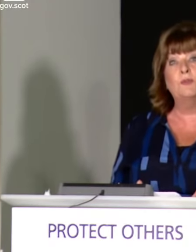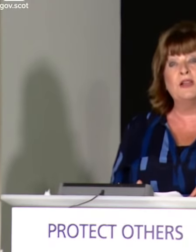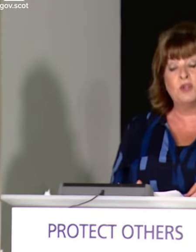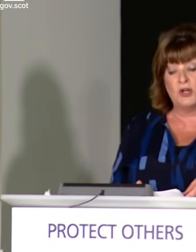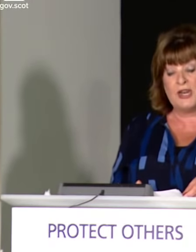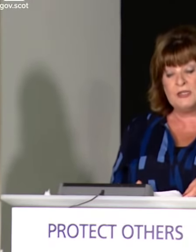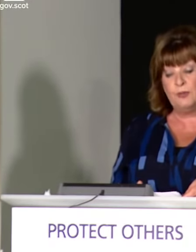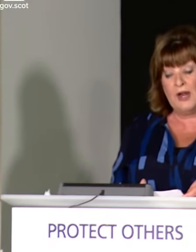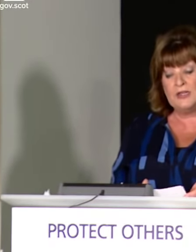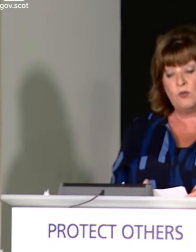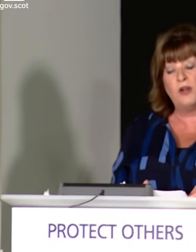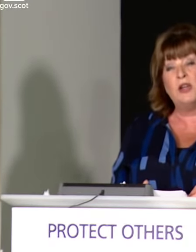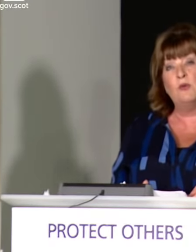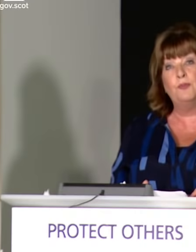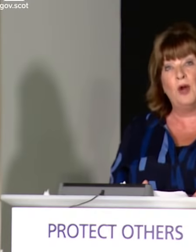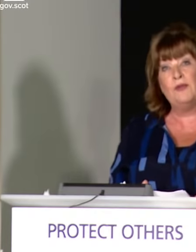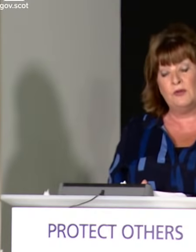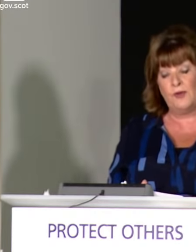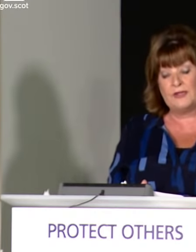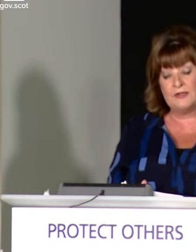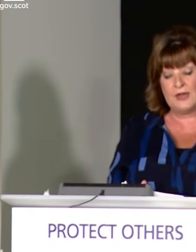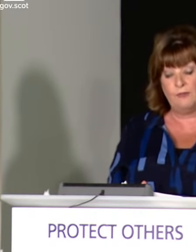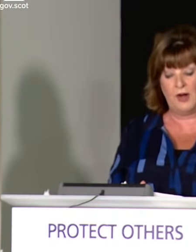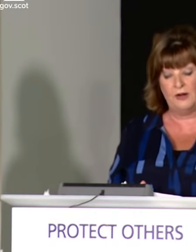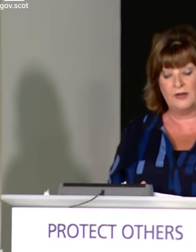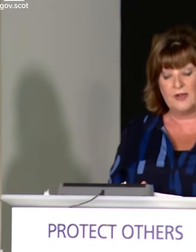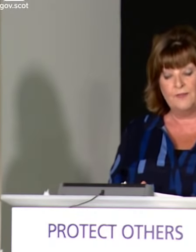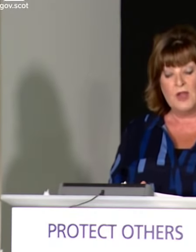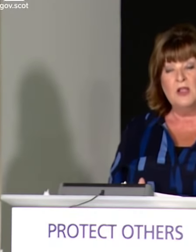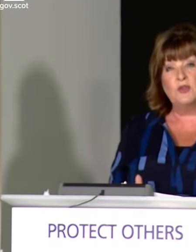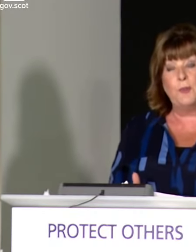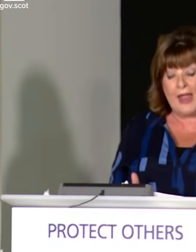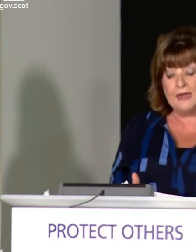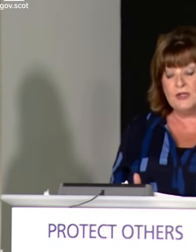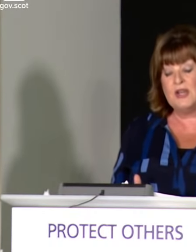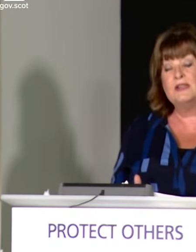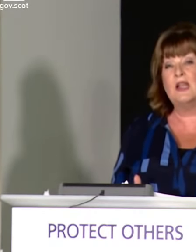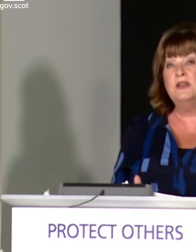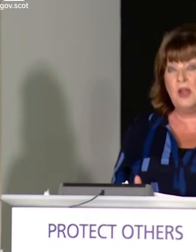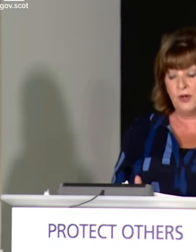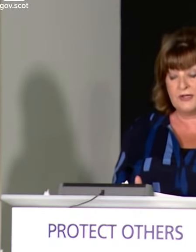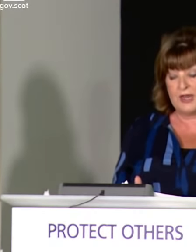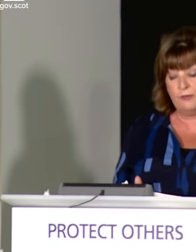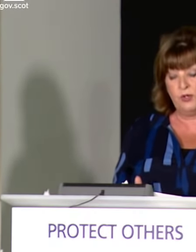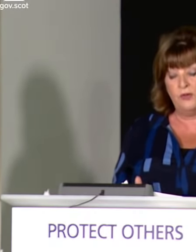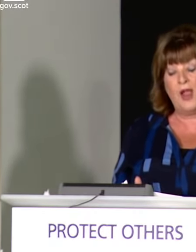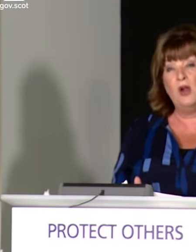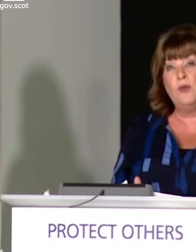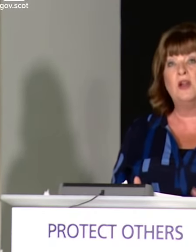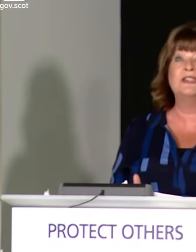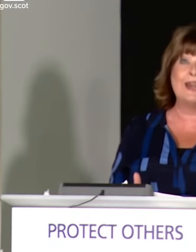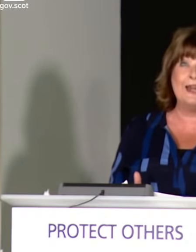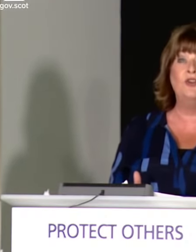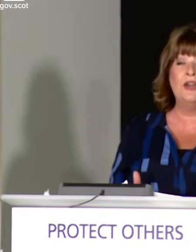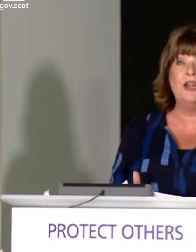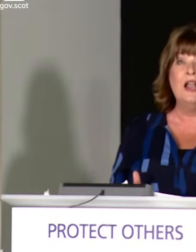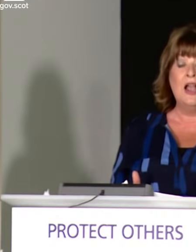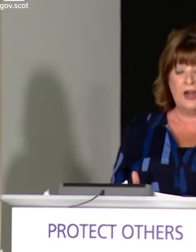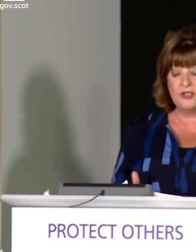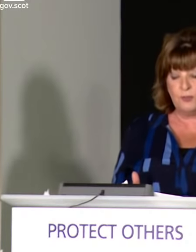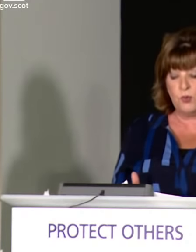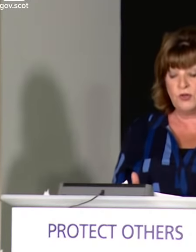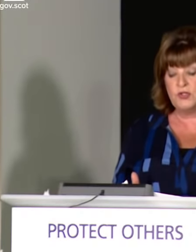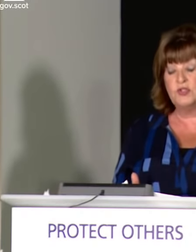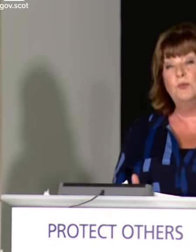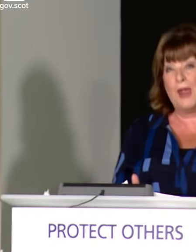taken forward by Scottish Enterprise, working with private investors and partners. So the package is another example of how we are tailoring